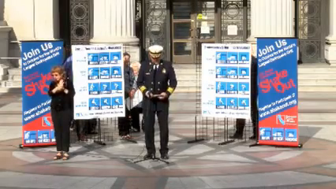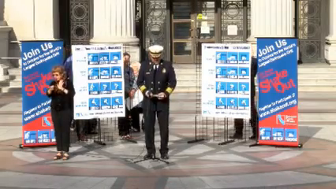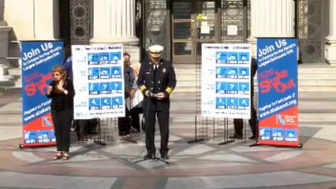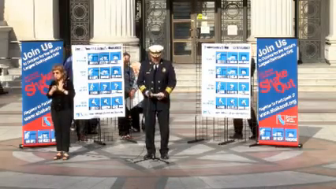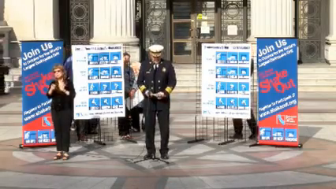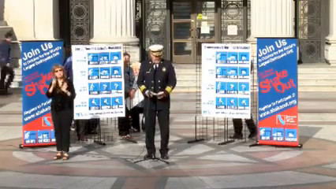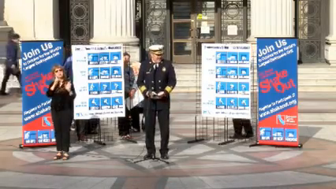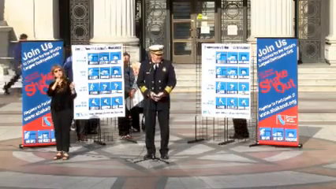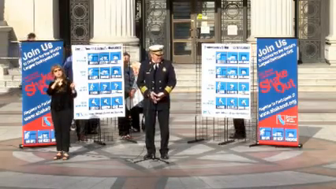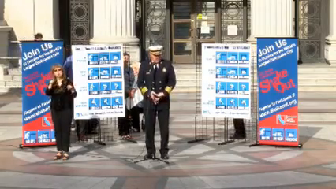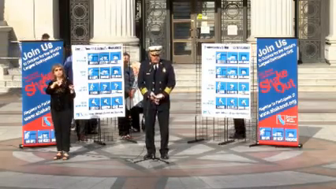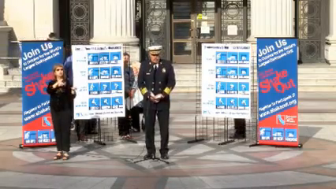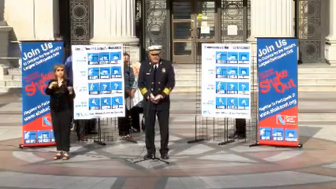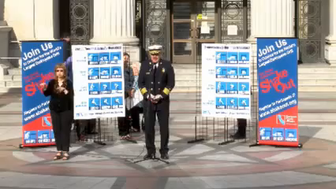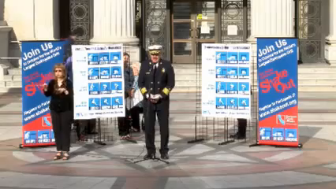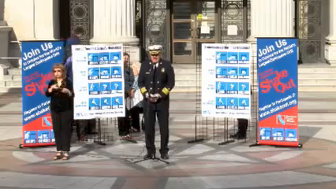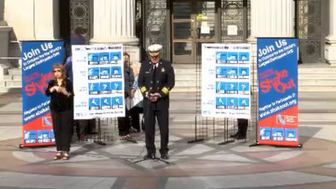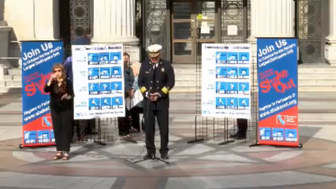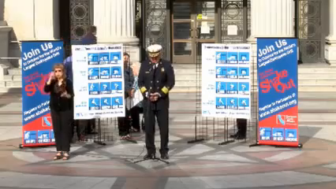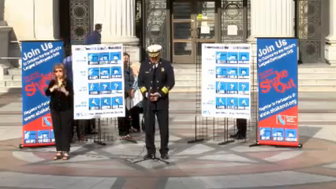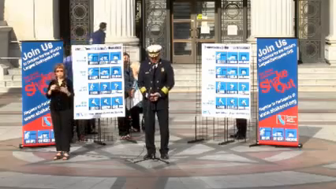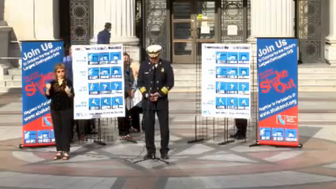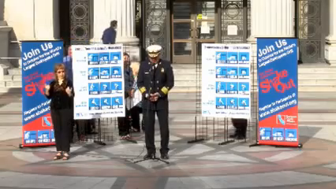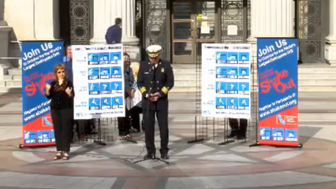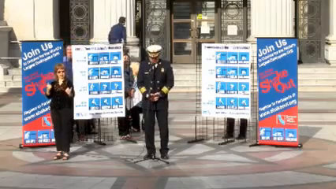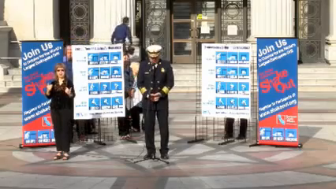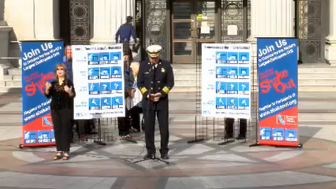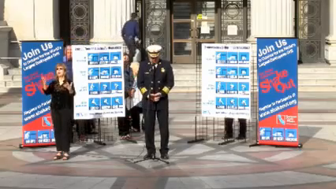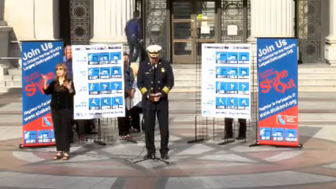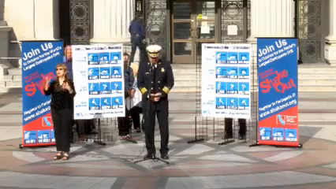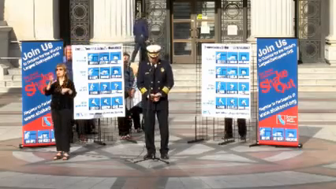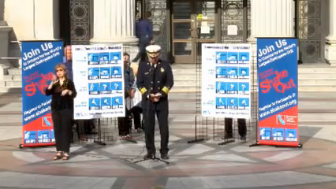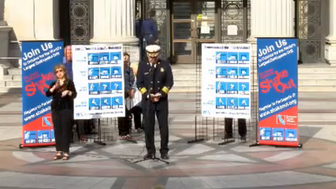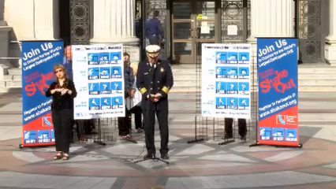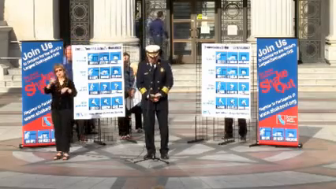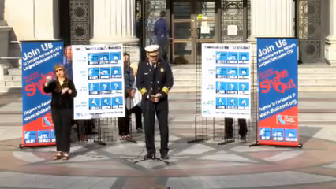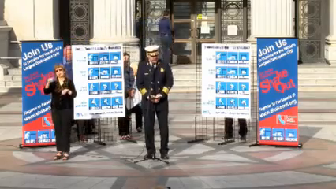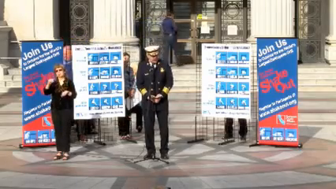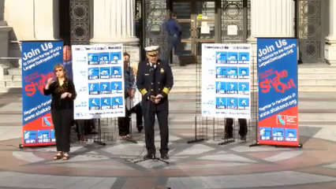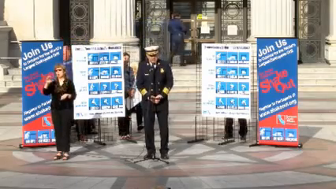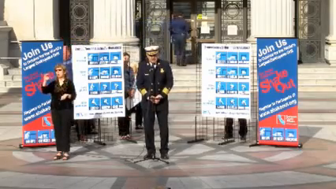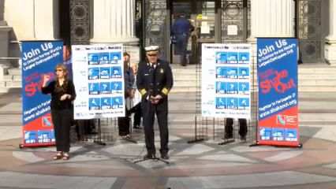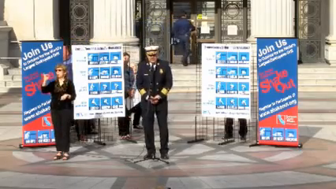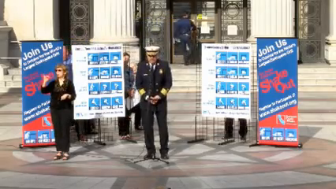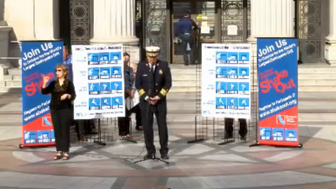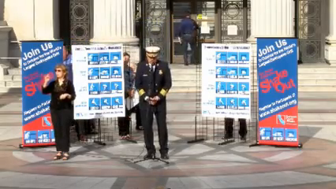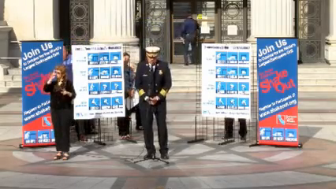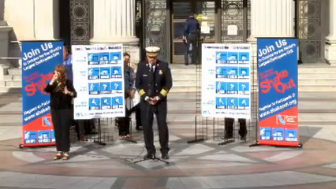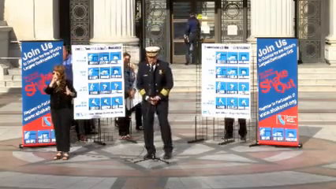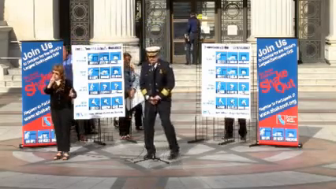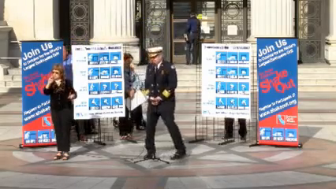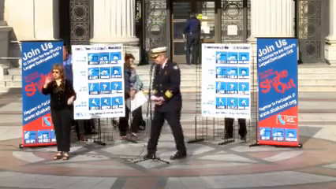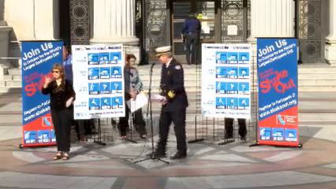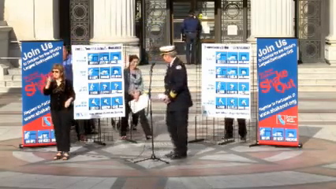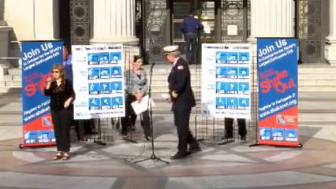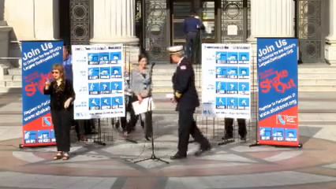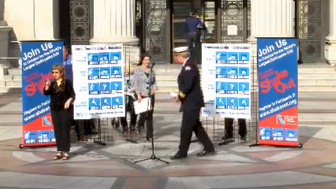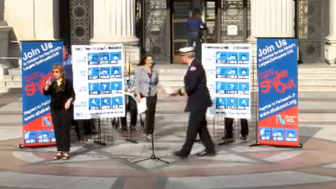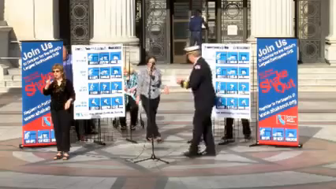at this point I would like to call upon Oakland's honorable mayor Libby Schaft for some words